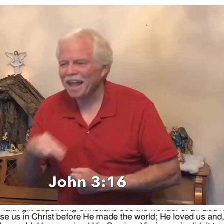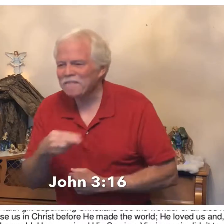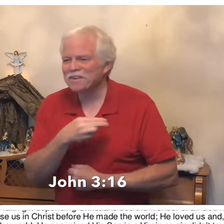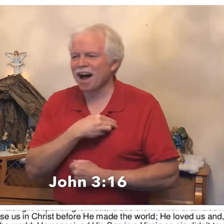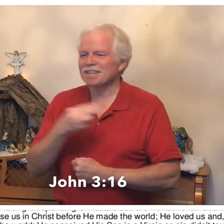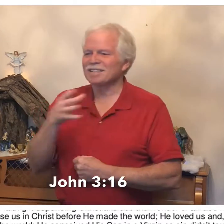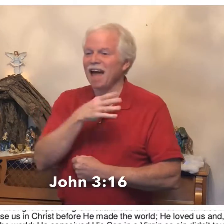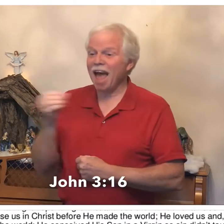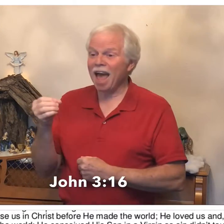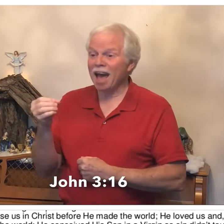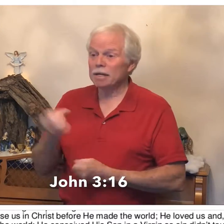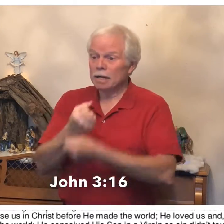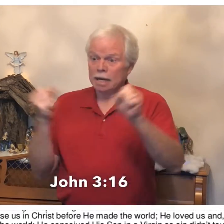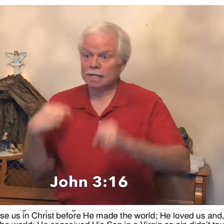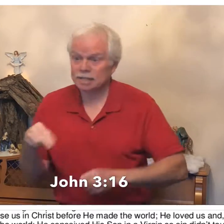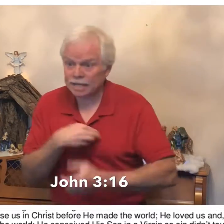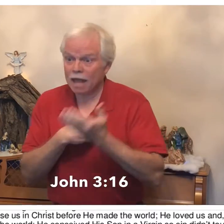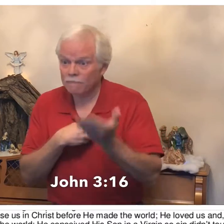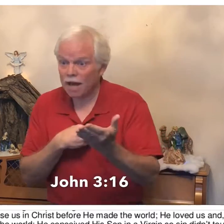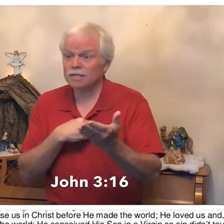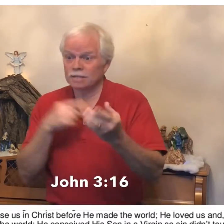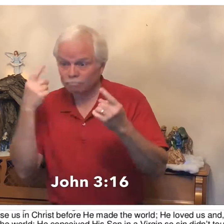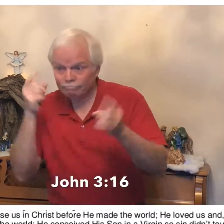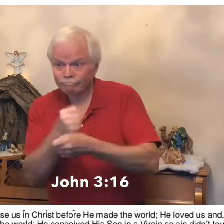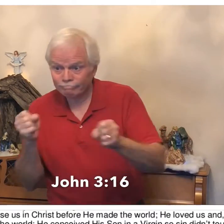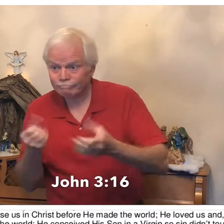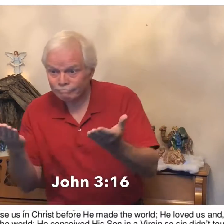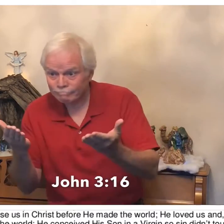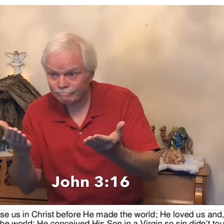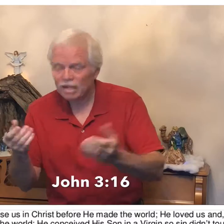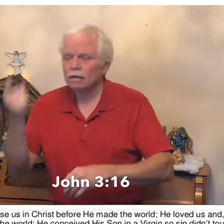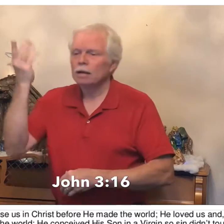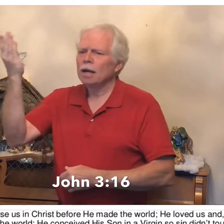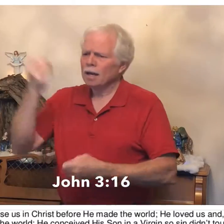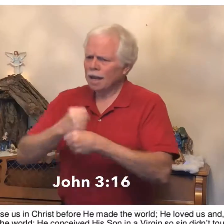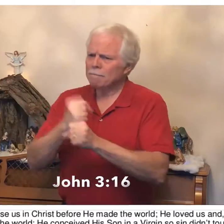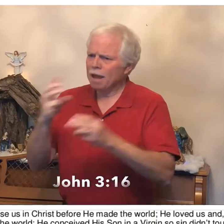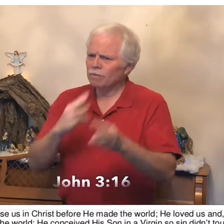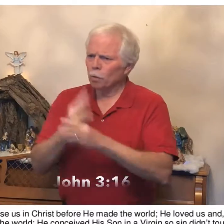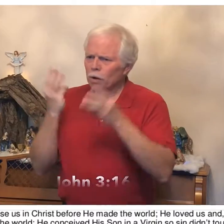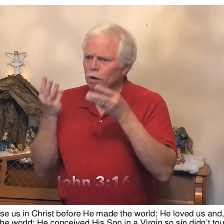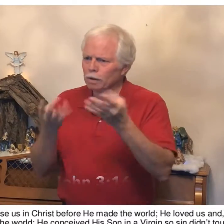loved us. He to save us, he made the world.